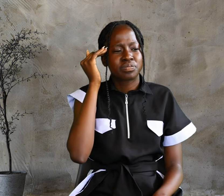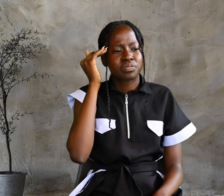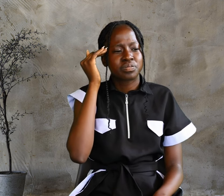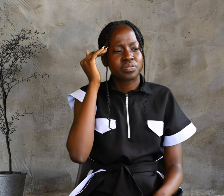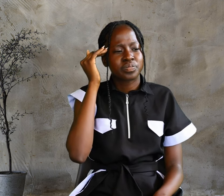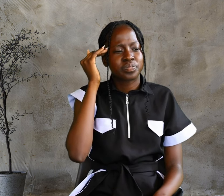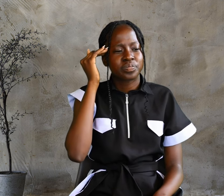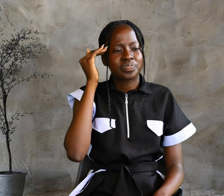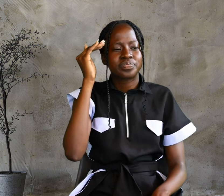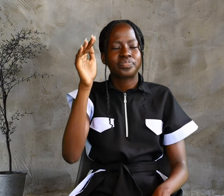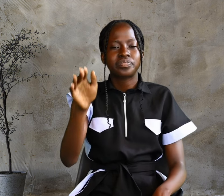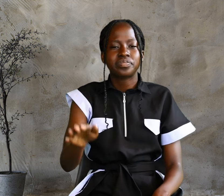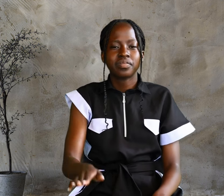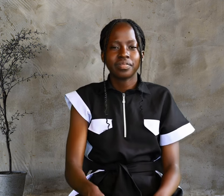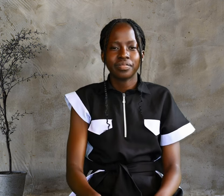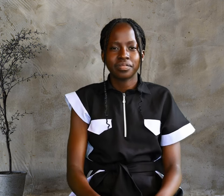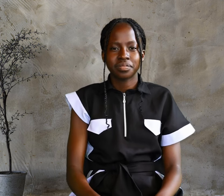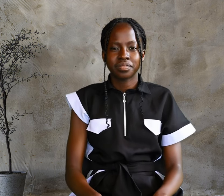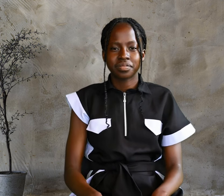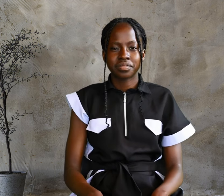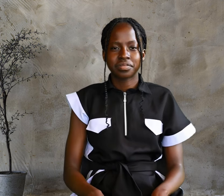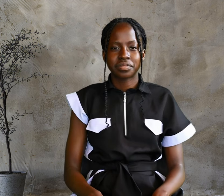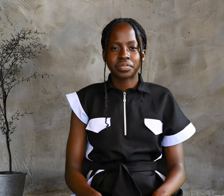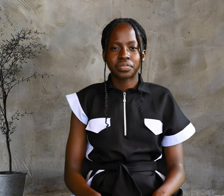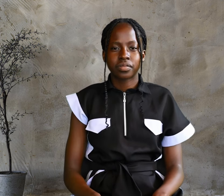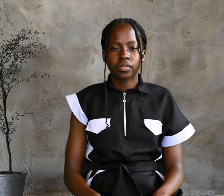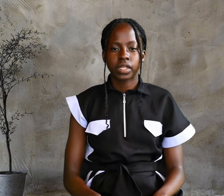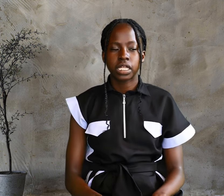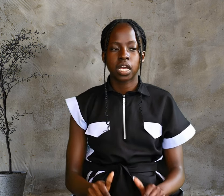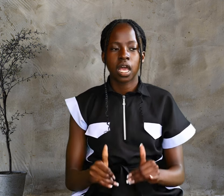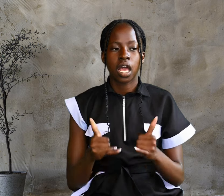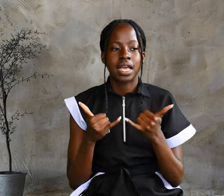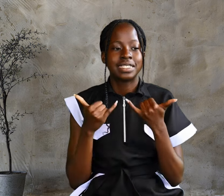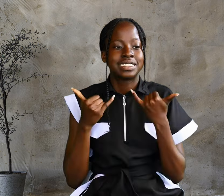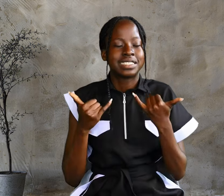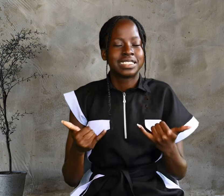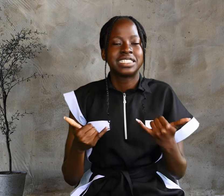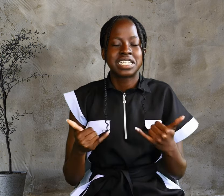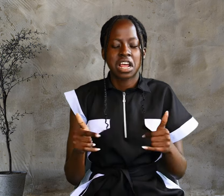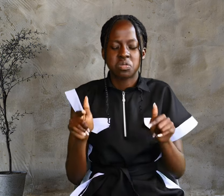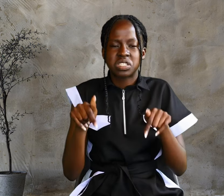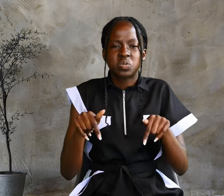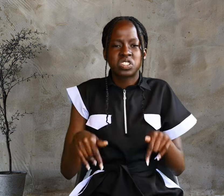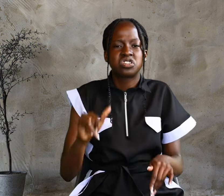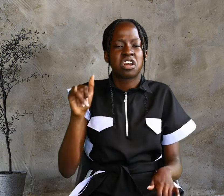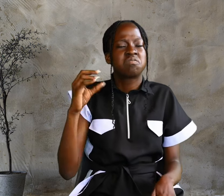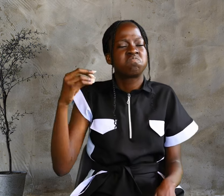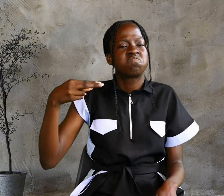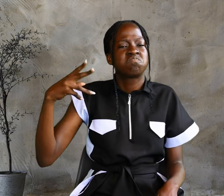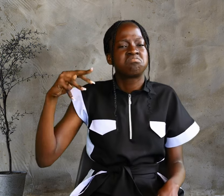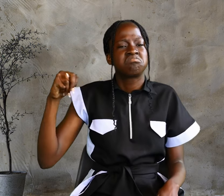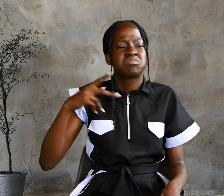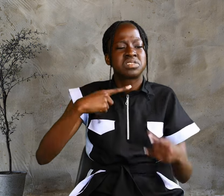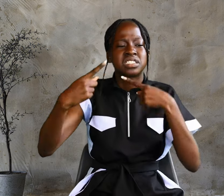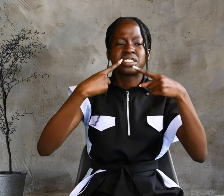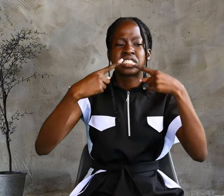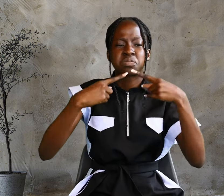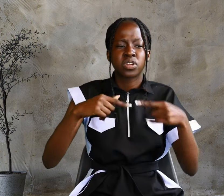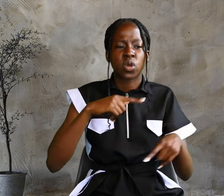John the Baptist denies being the Messiah. Now this was John's testimony, when